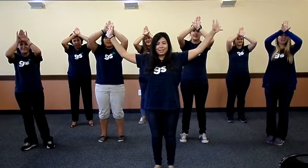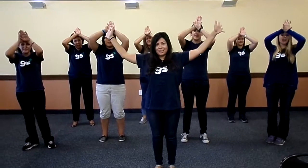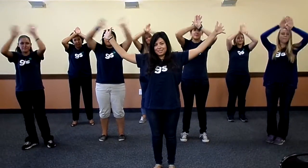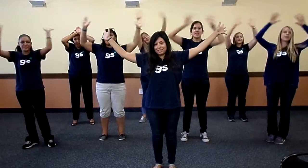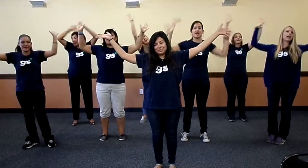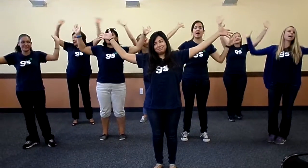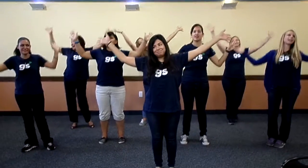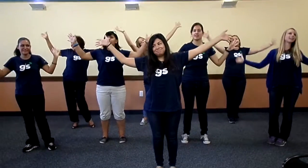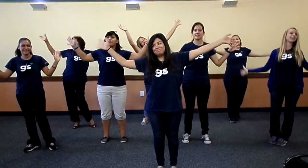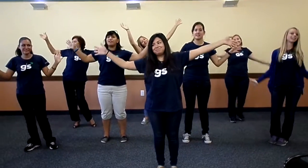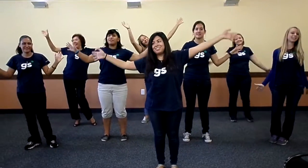pika